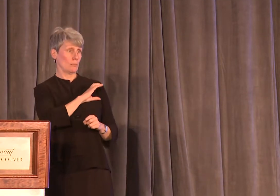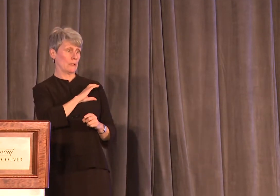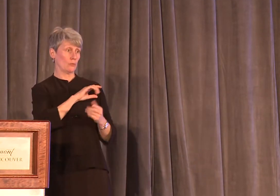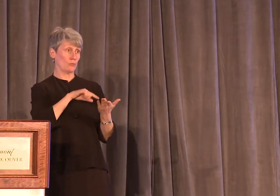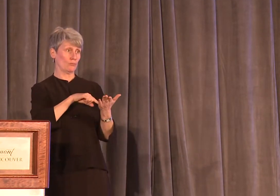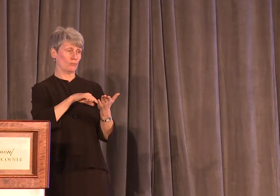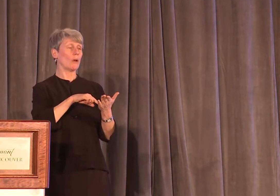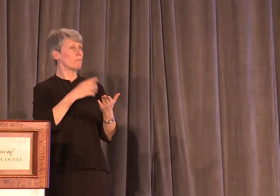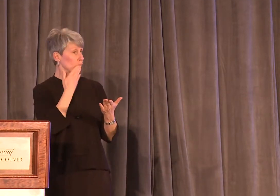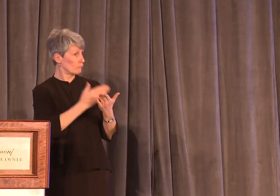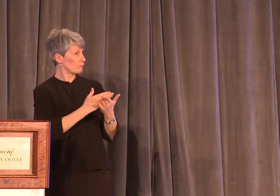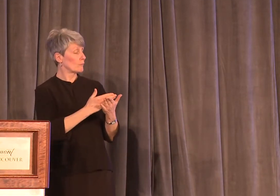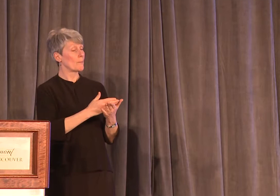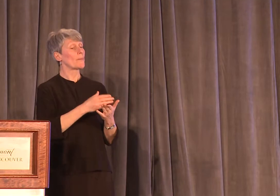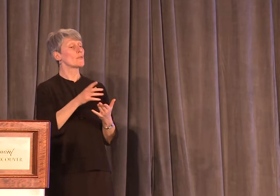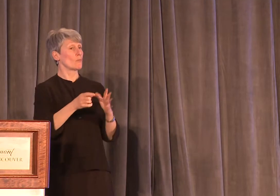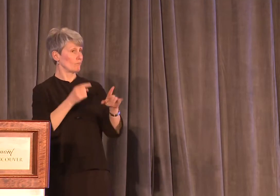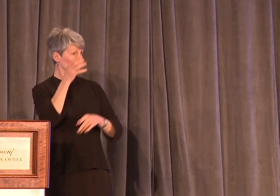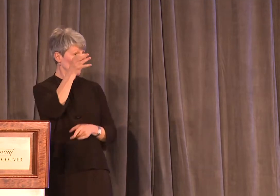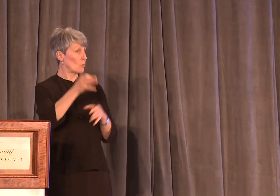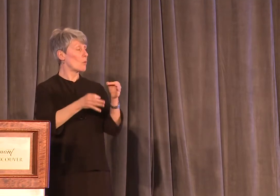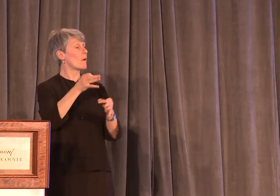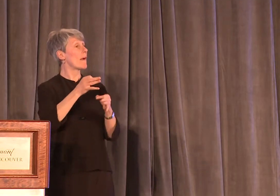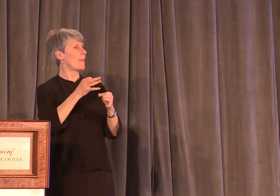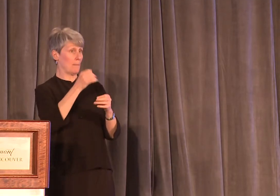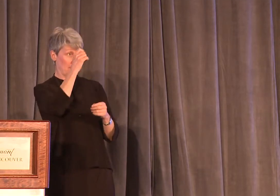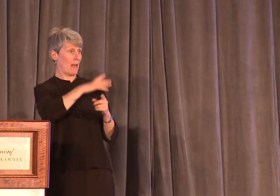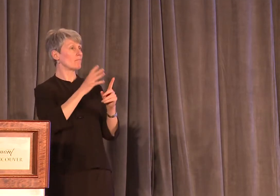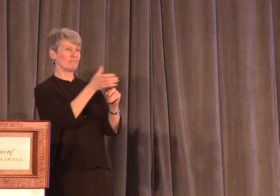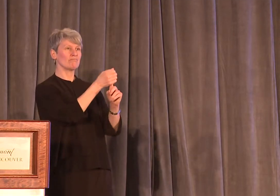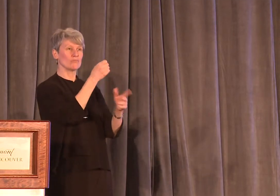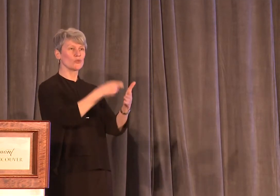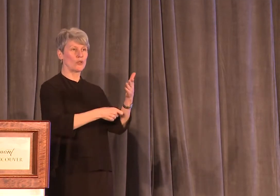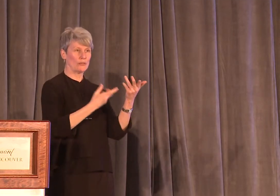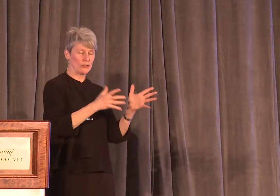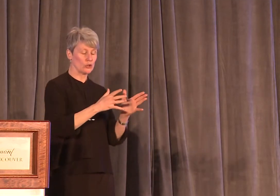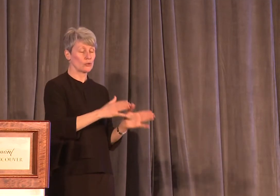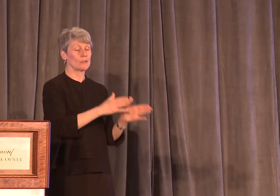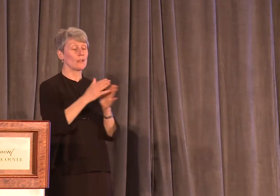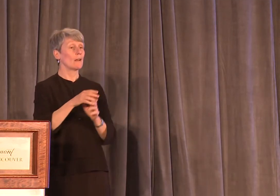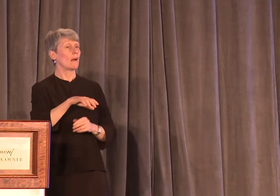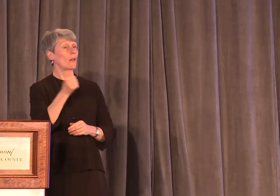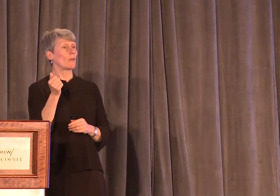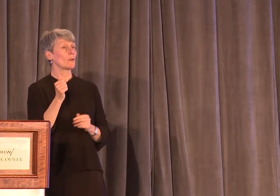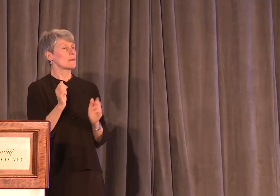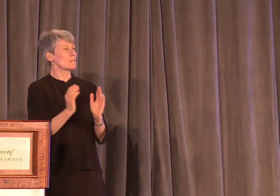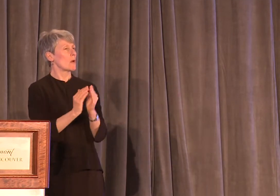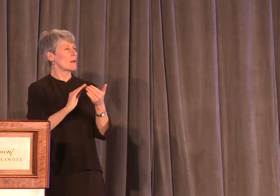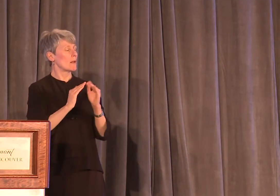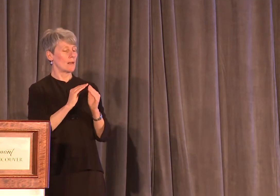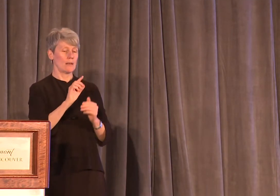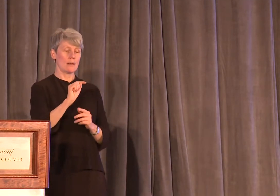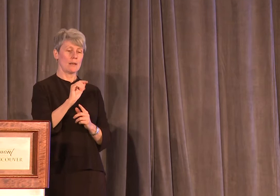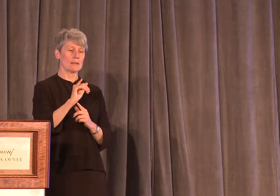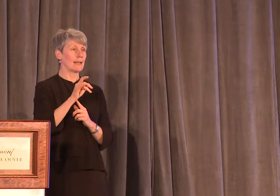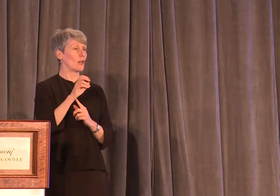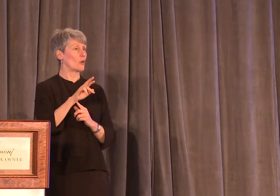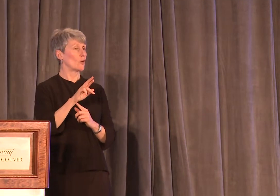The case went to court and he was convicted. In the other case, a 21-year-old from a small town named Taylor,